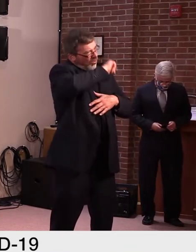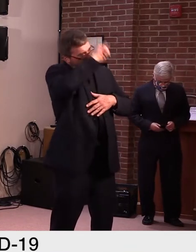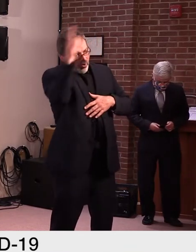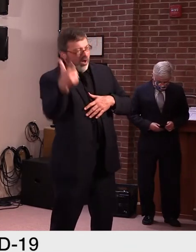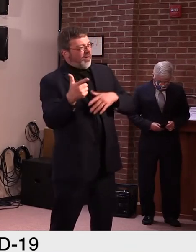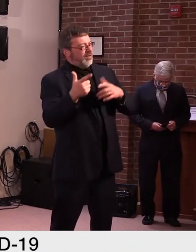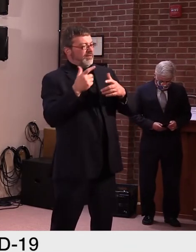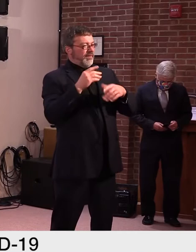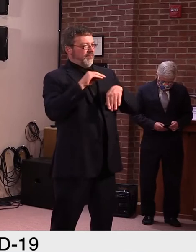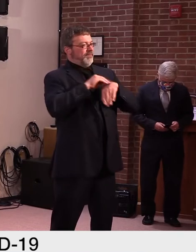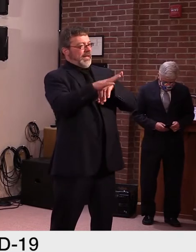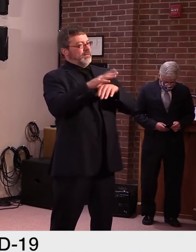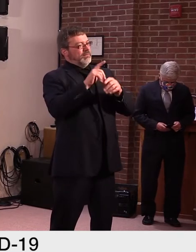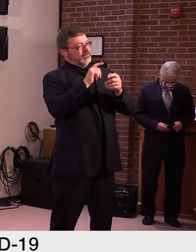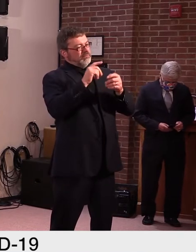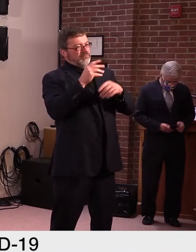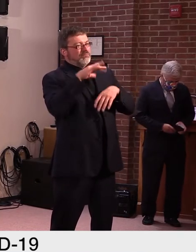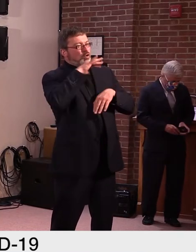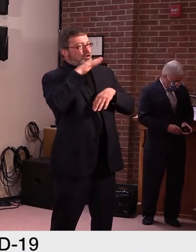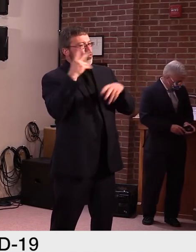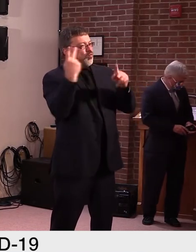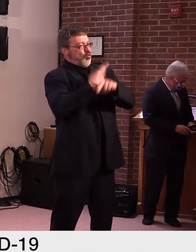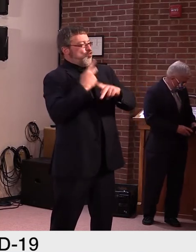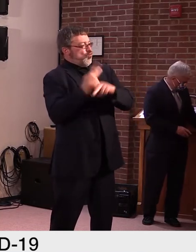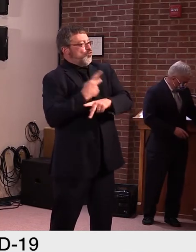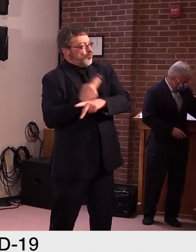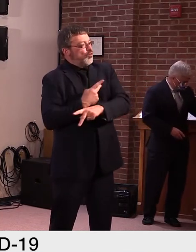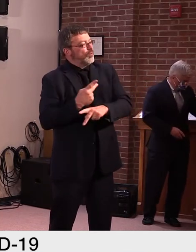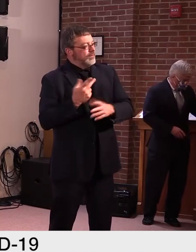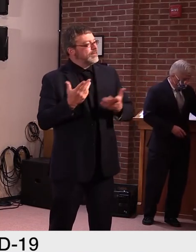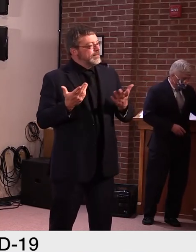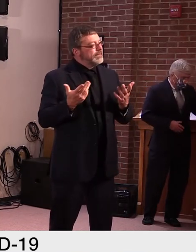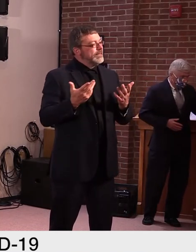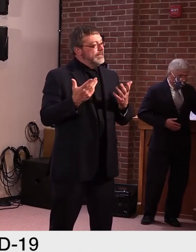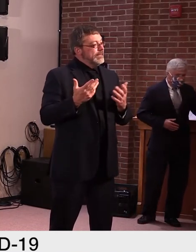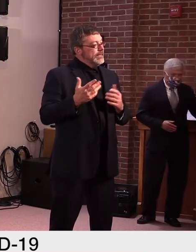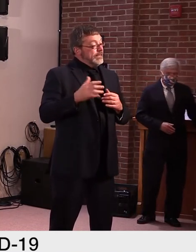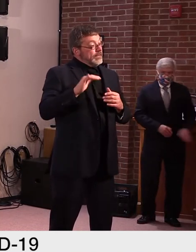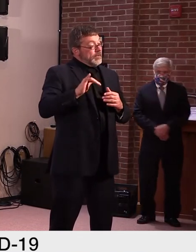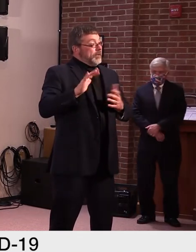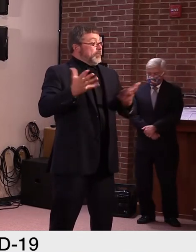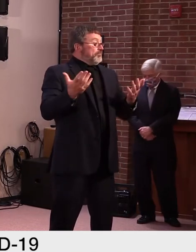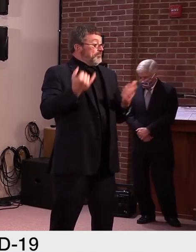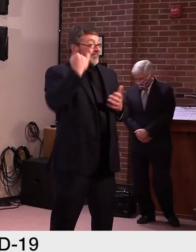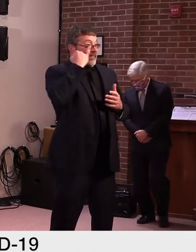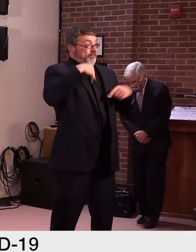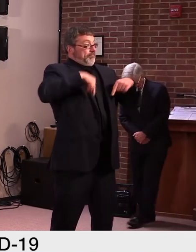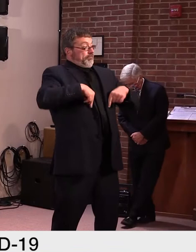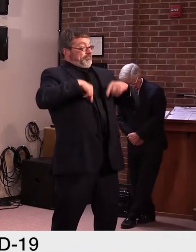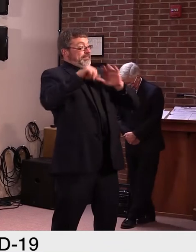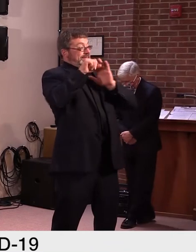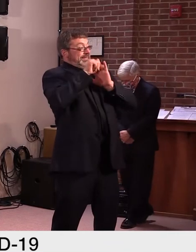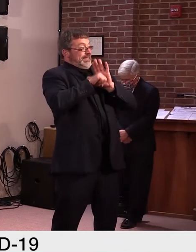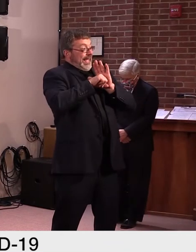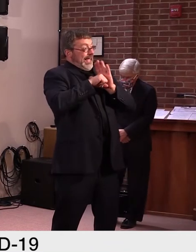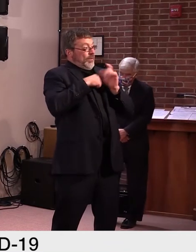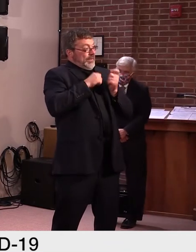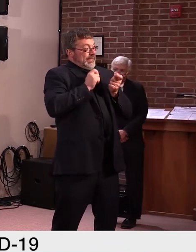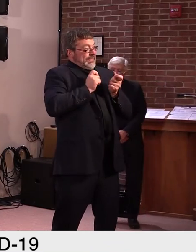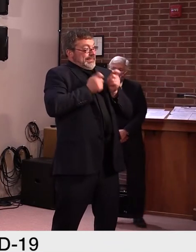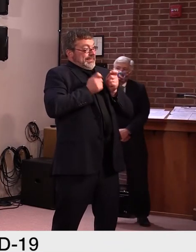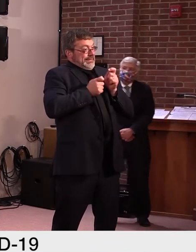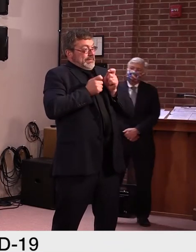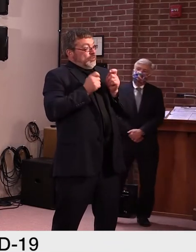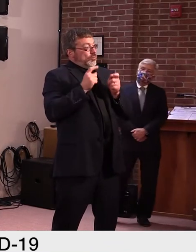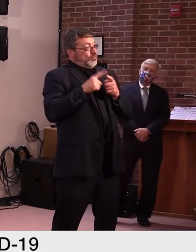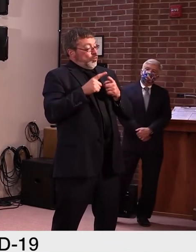of the carbon emissions. So again, the sooner we can transfer to something that's, uh, carbonless, uh, the better off we're going to be.